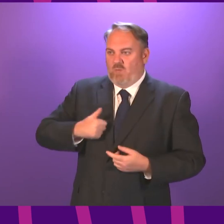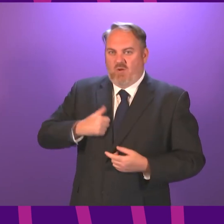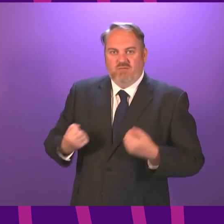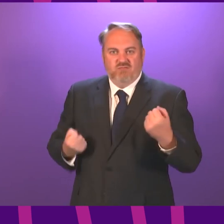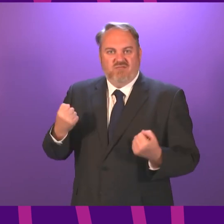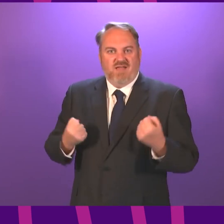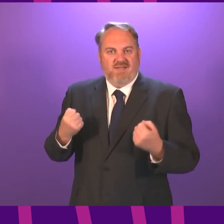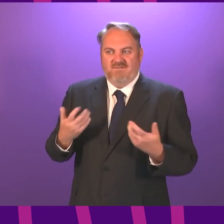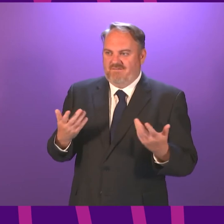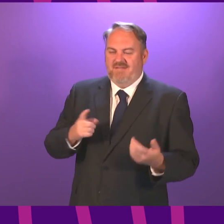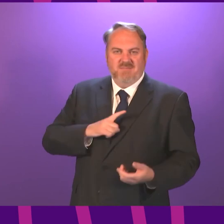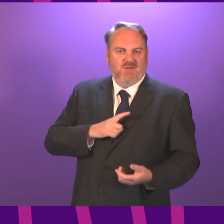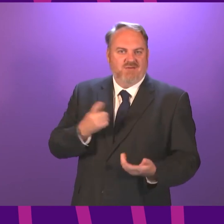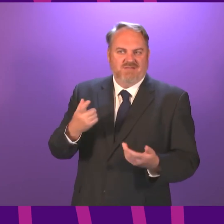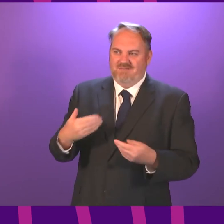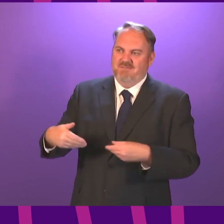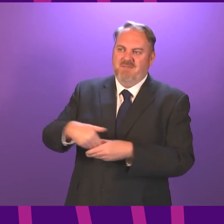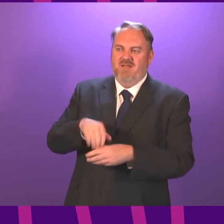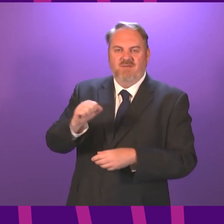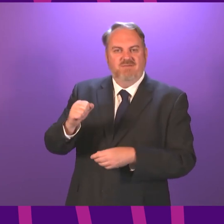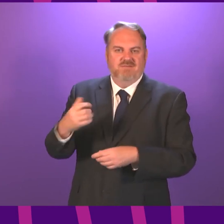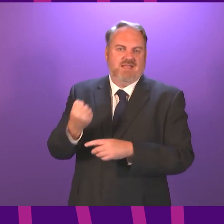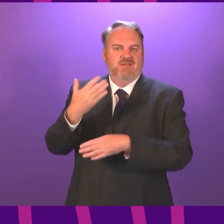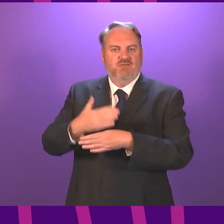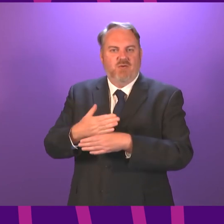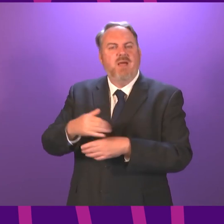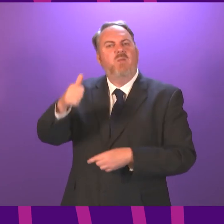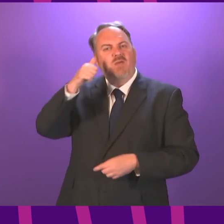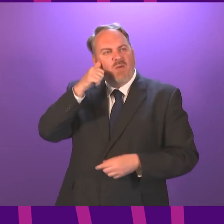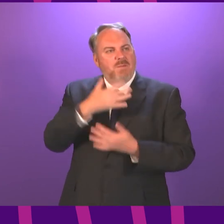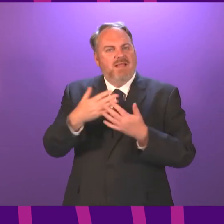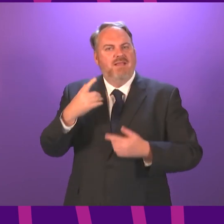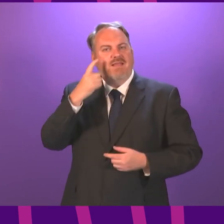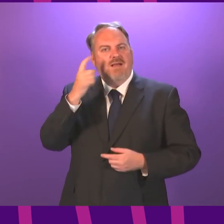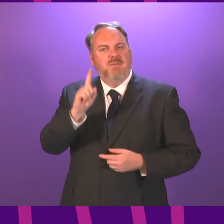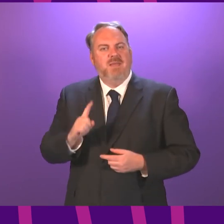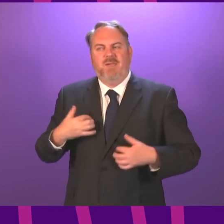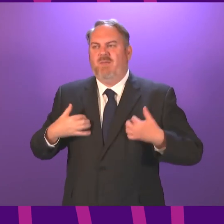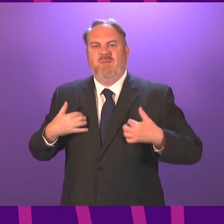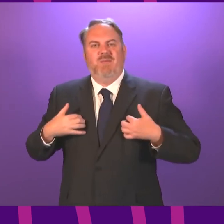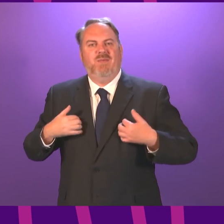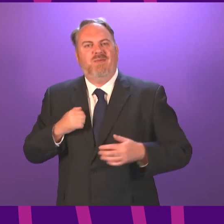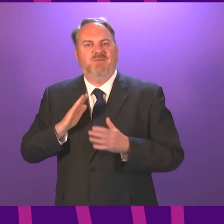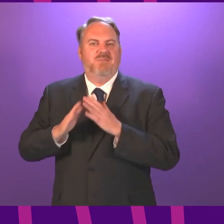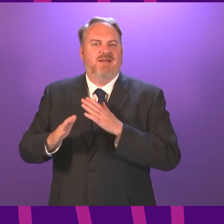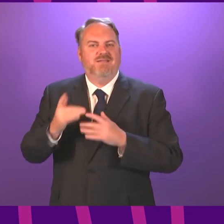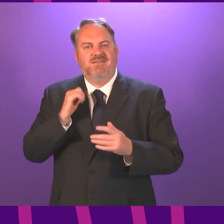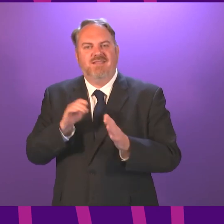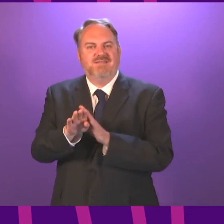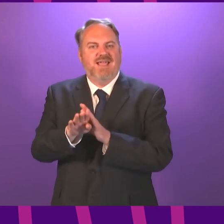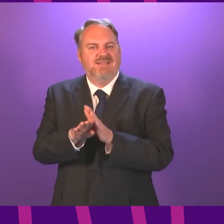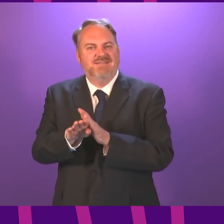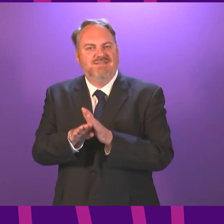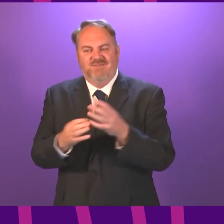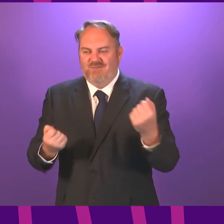able to sit driving tests but it is one of the rites of passage for young people that have been disrupted over the past year or more and obviously it is really important for them